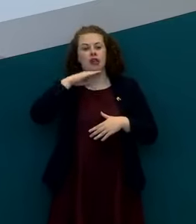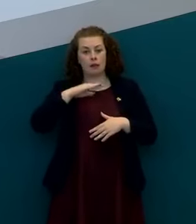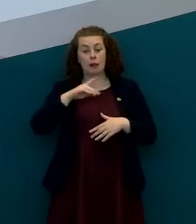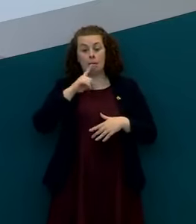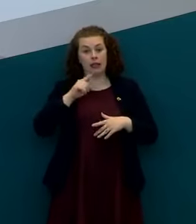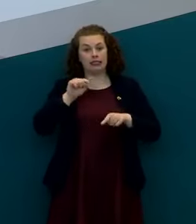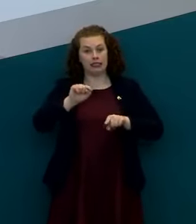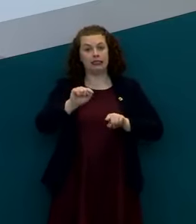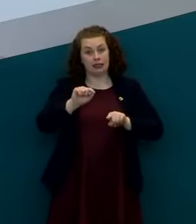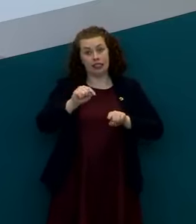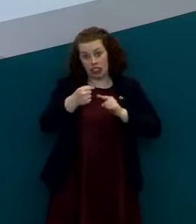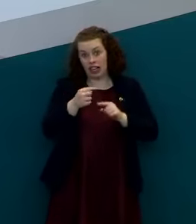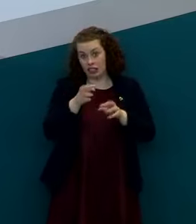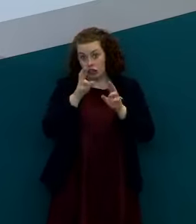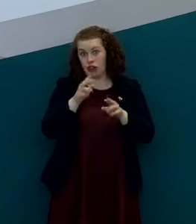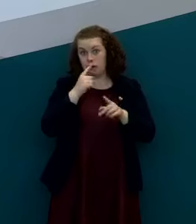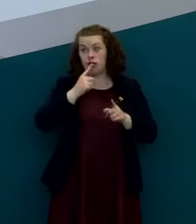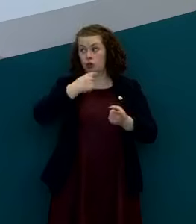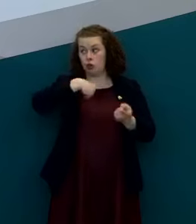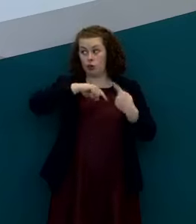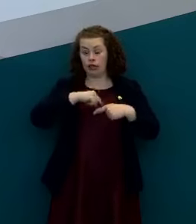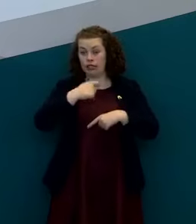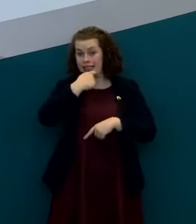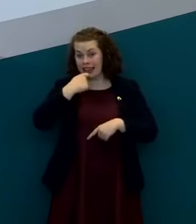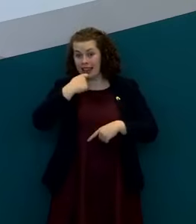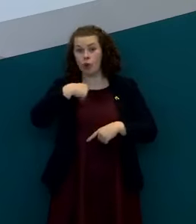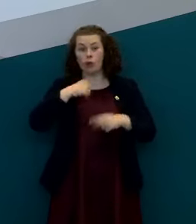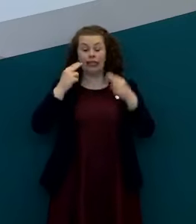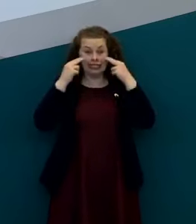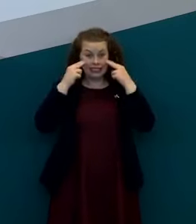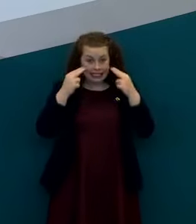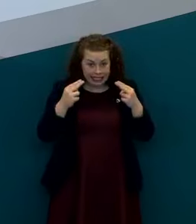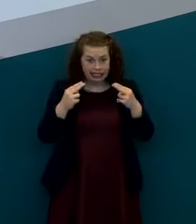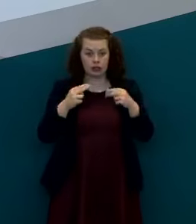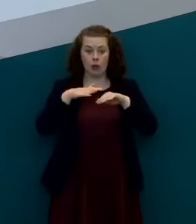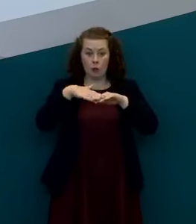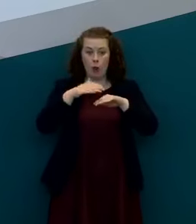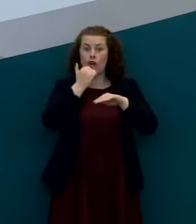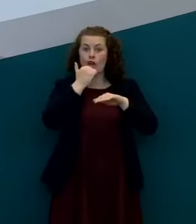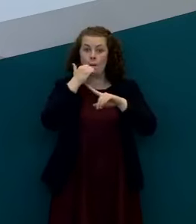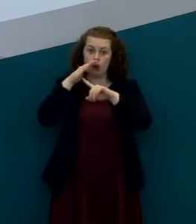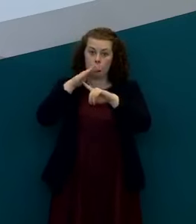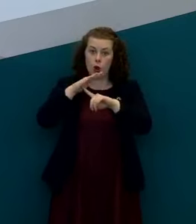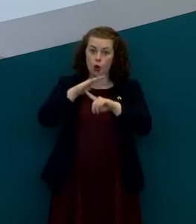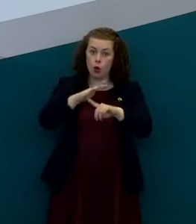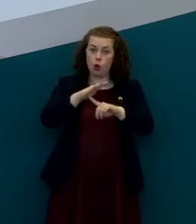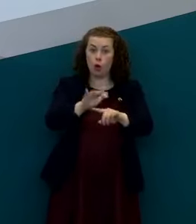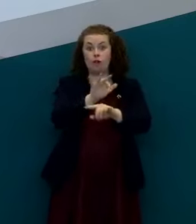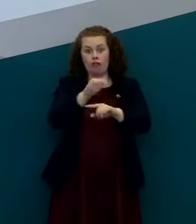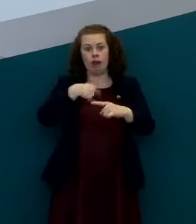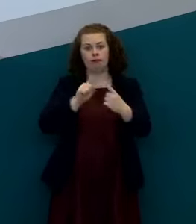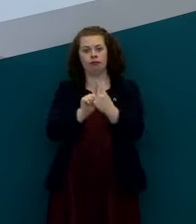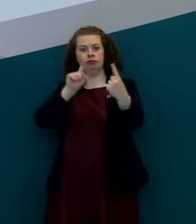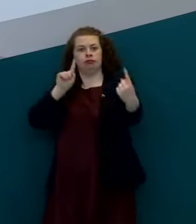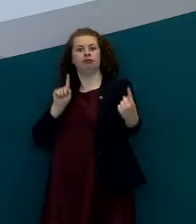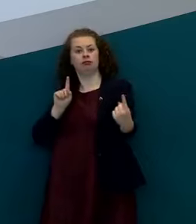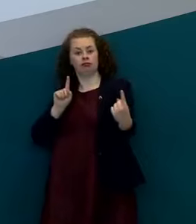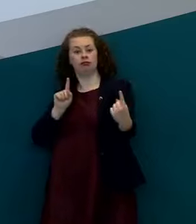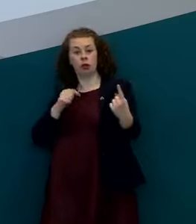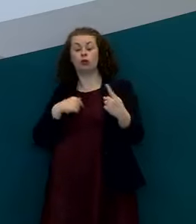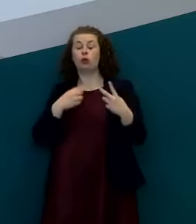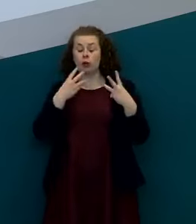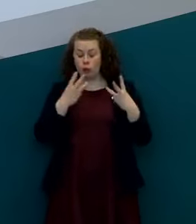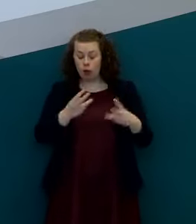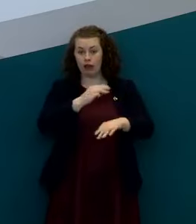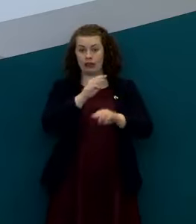for individuals but we're saying that we need to continue to to get more improvement from the social distancing measures that are in place we want the public to